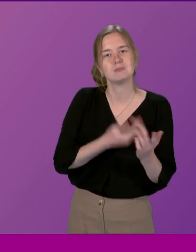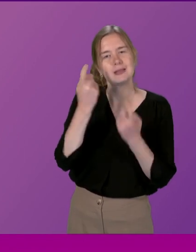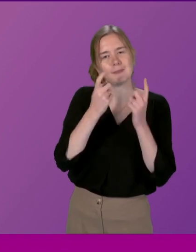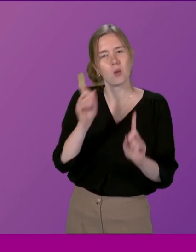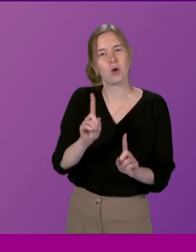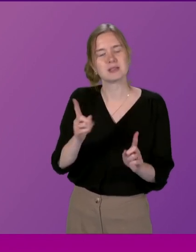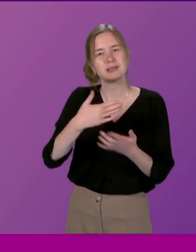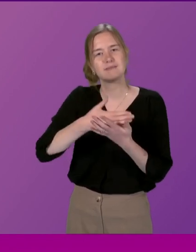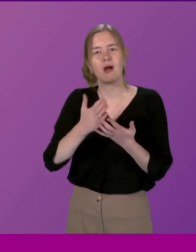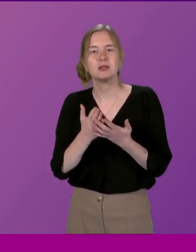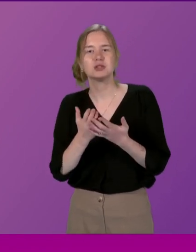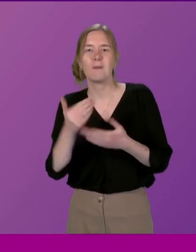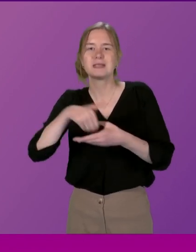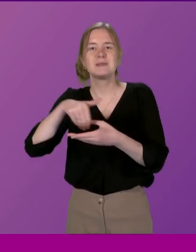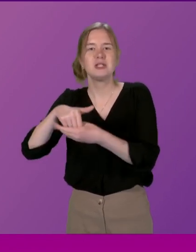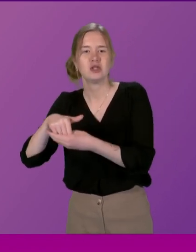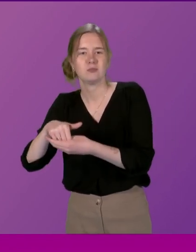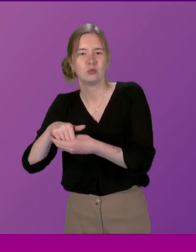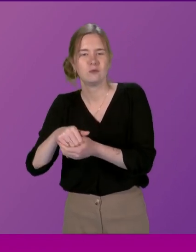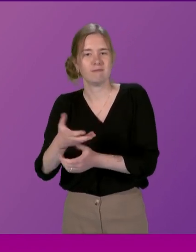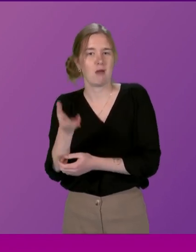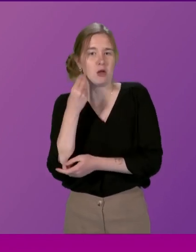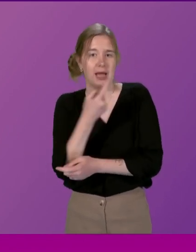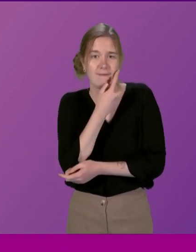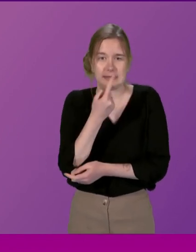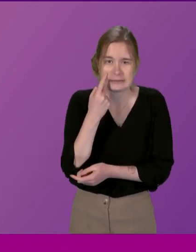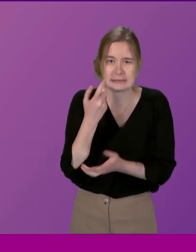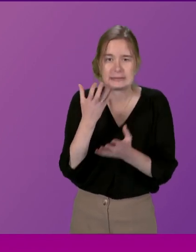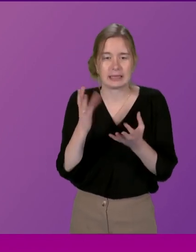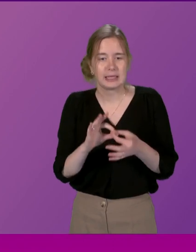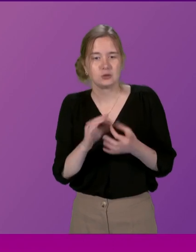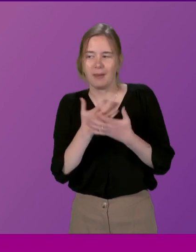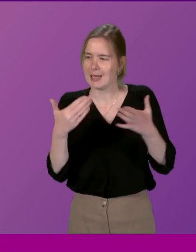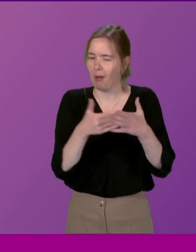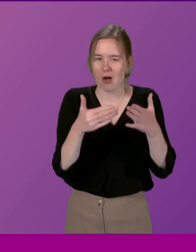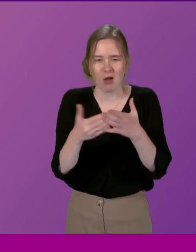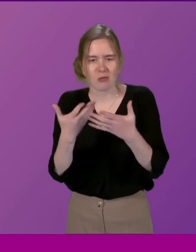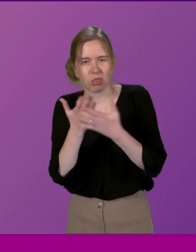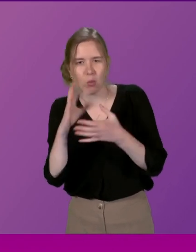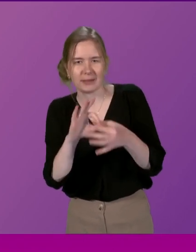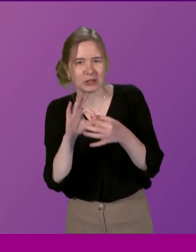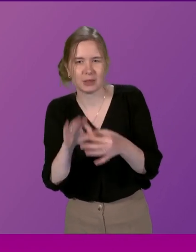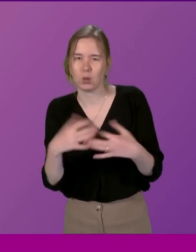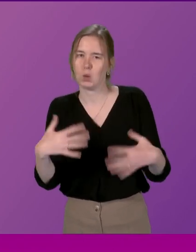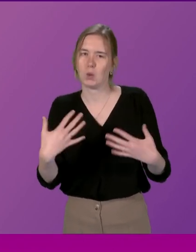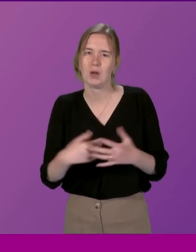considers many other aspects of participation We heard some striking evidence early on about many barriers to engagement there are